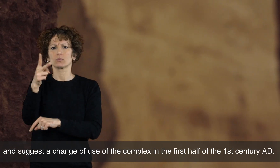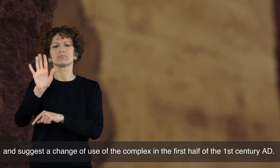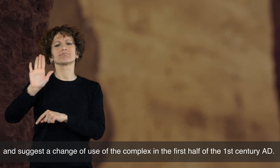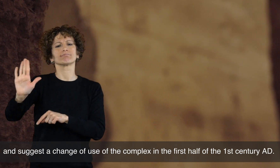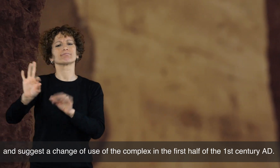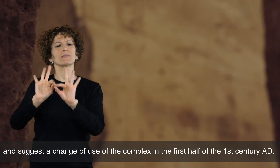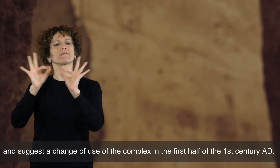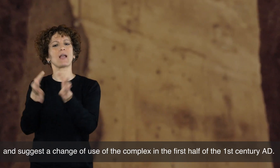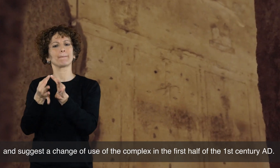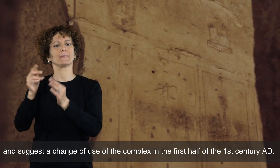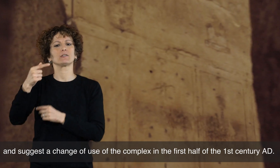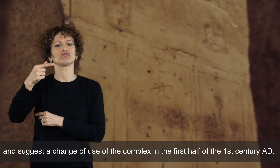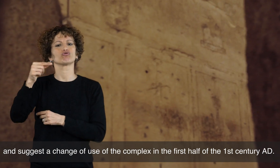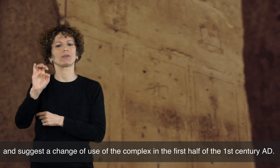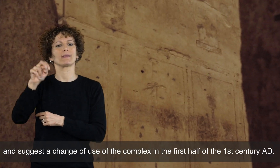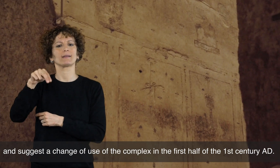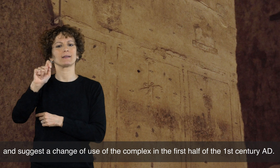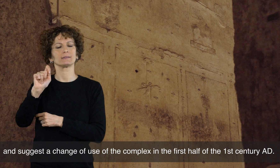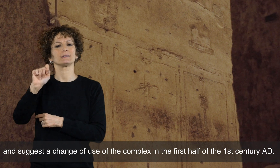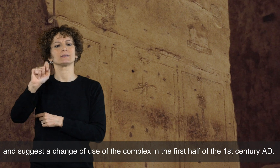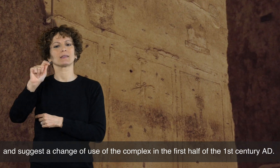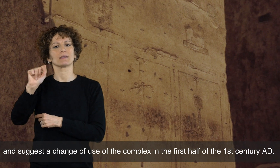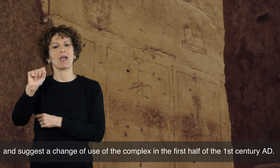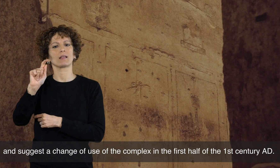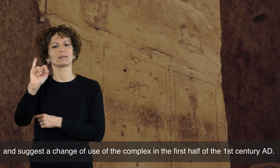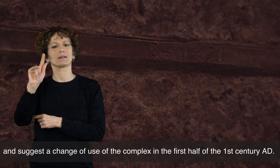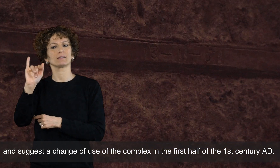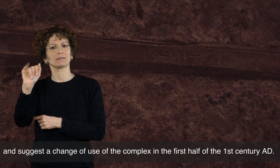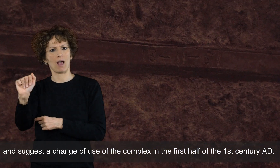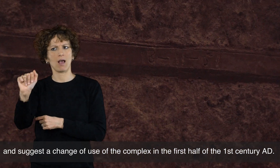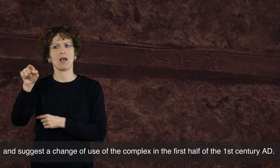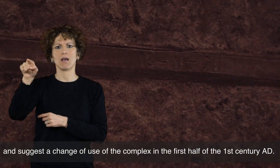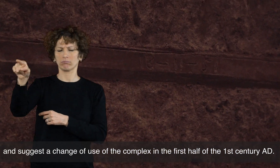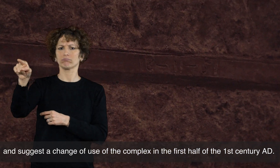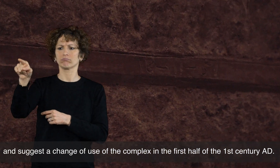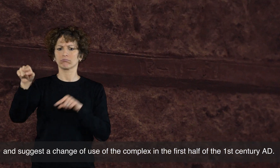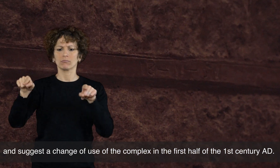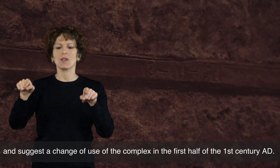change of use of the complex in the first half of the first century AD.